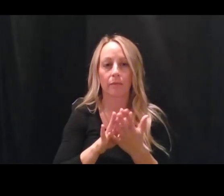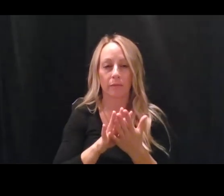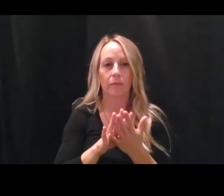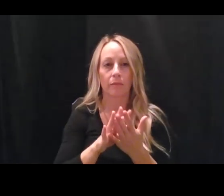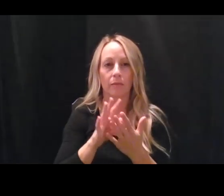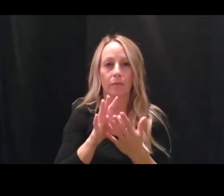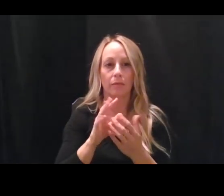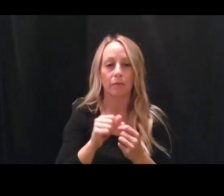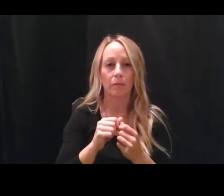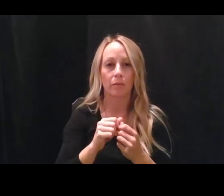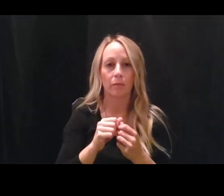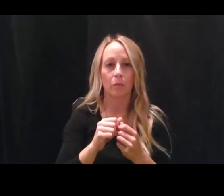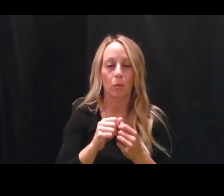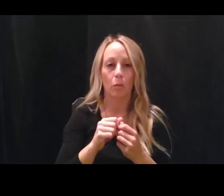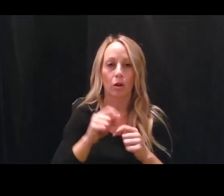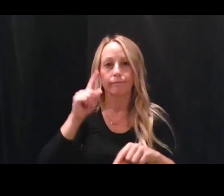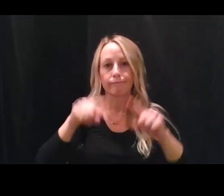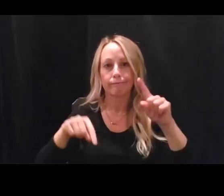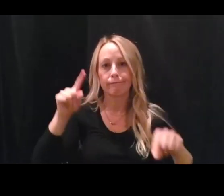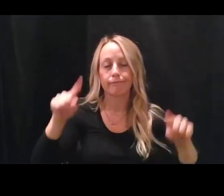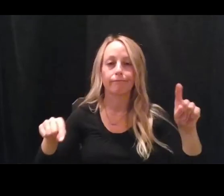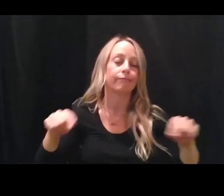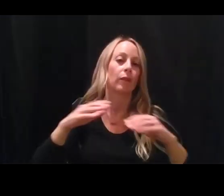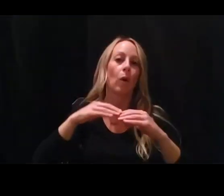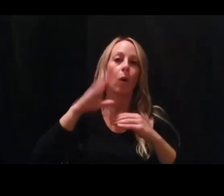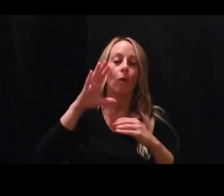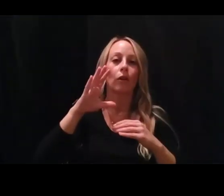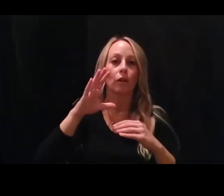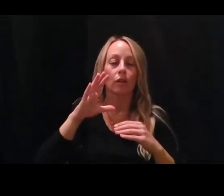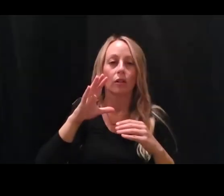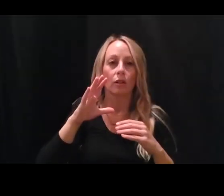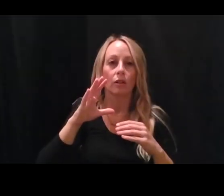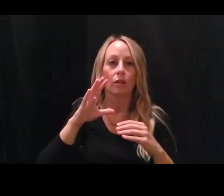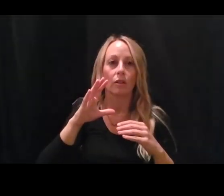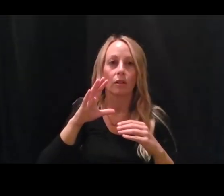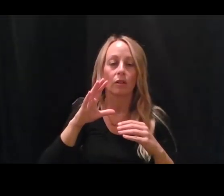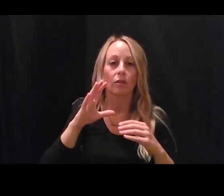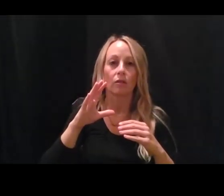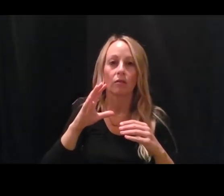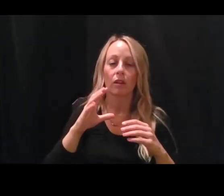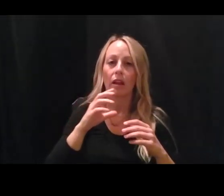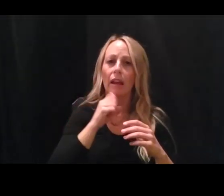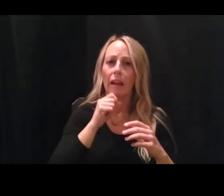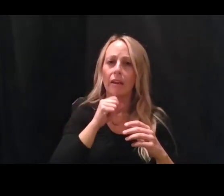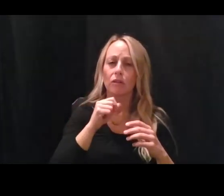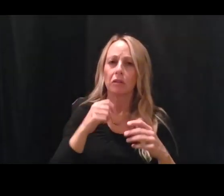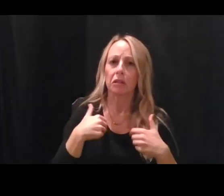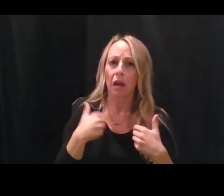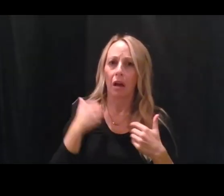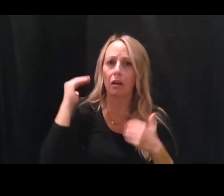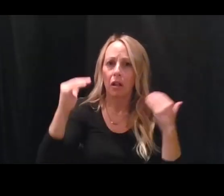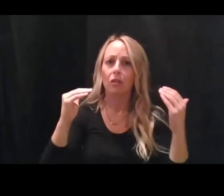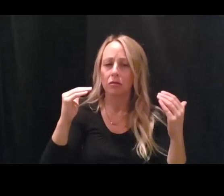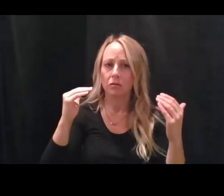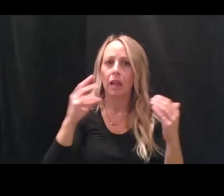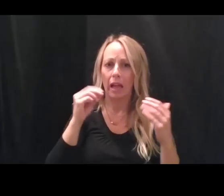age with a lot of cases in young adults and